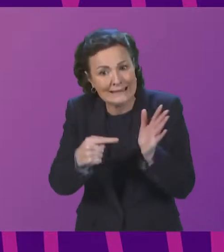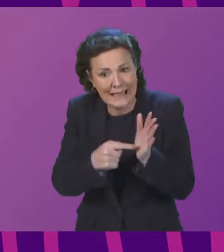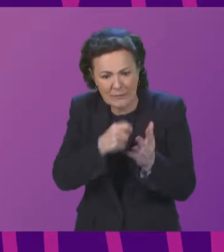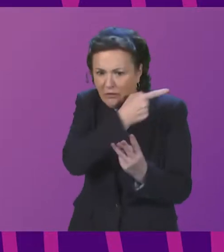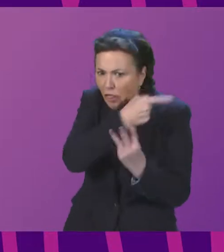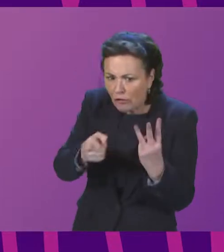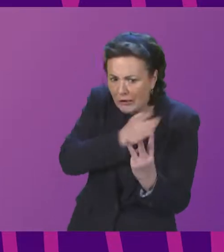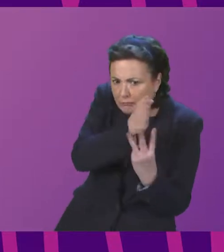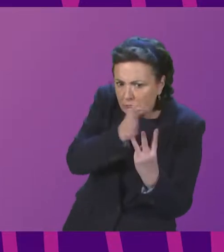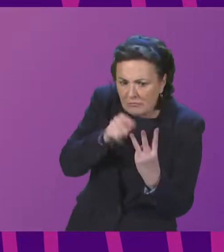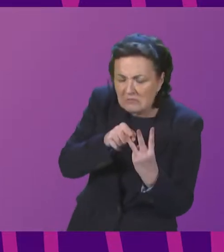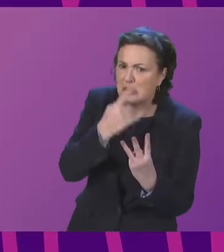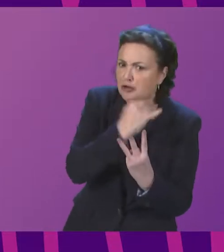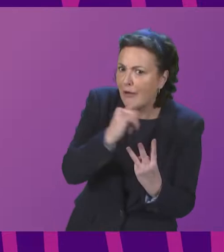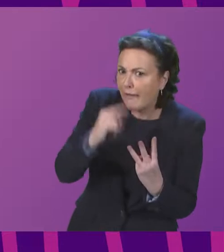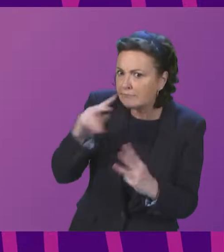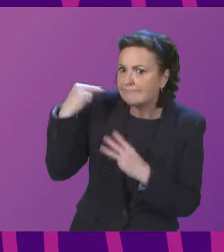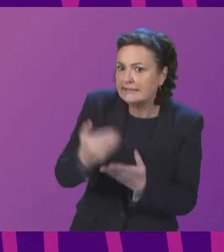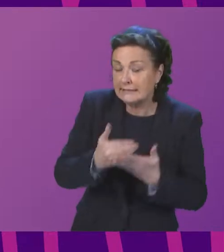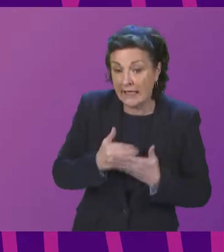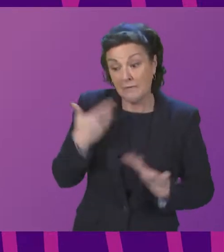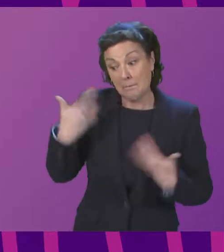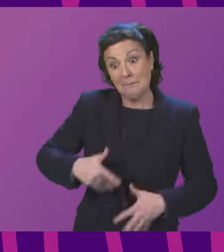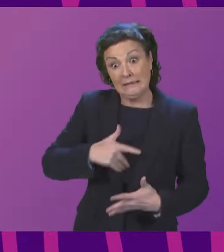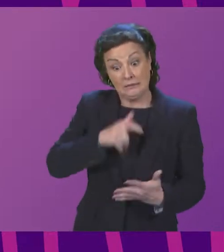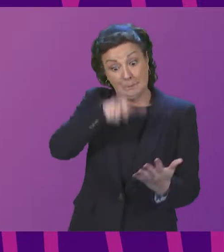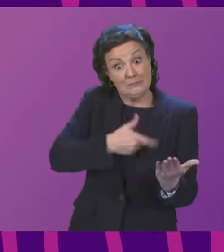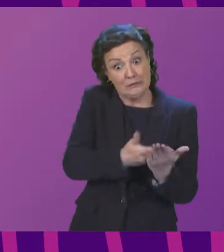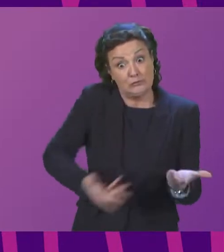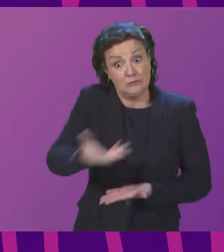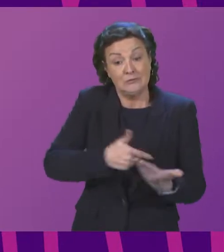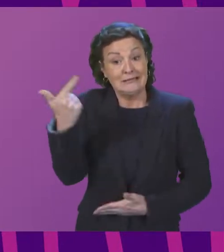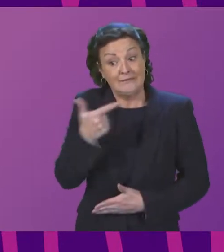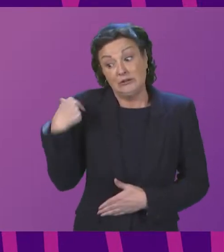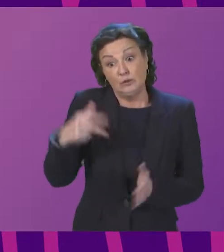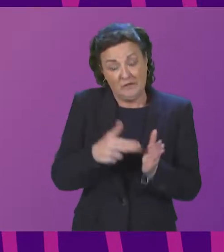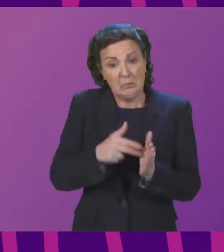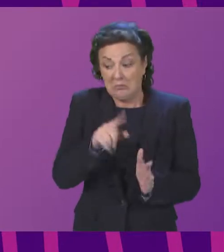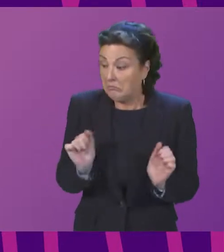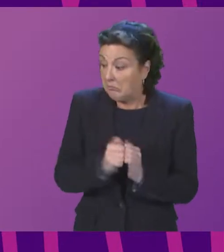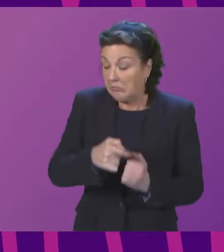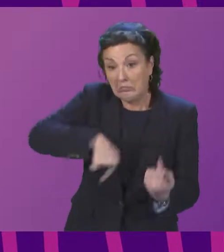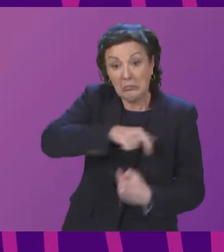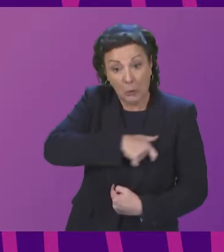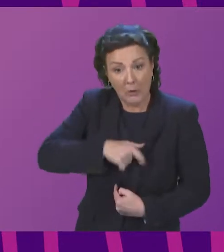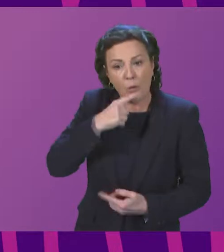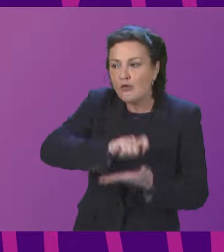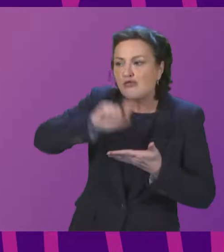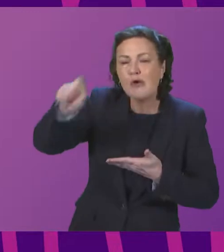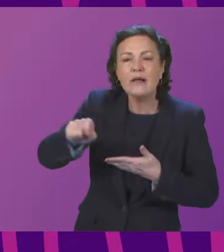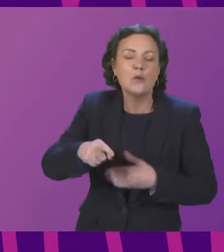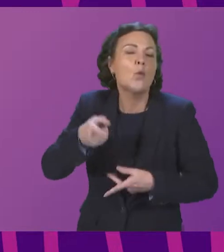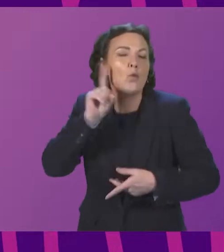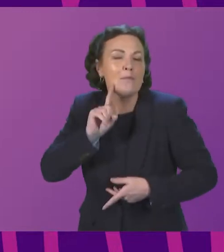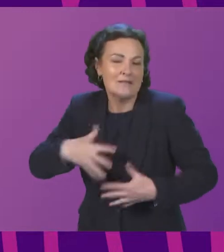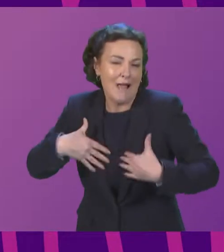established. The petition was last considered on 17th of November. And at that meeting, the committee agreed to write to the Minister for Public Health, Women's Health